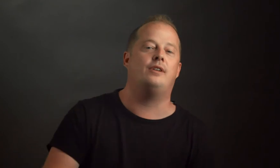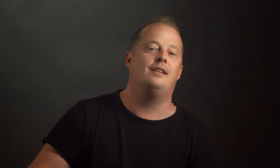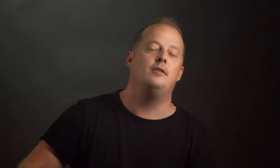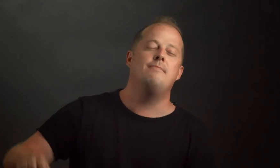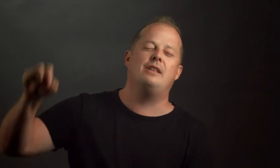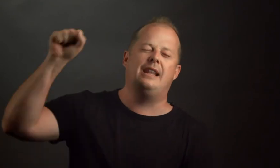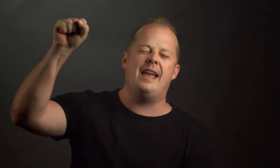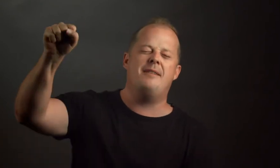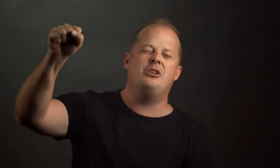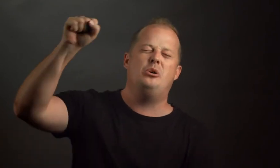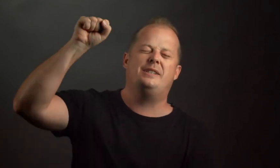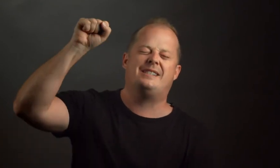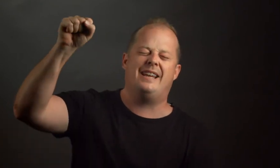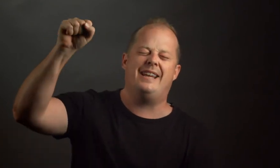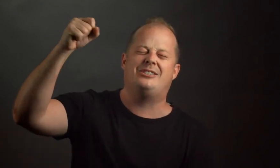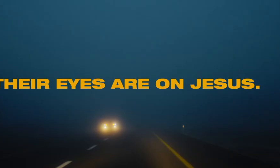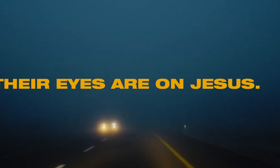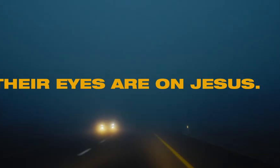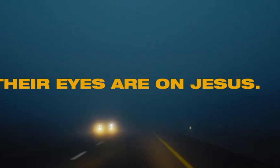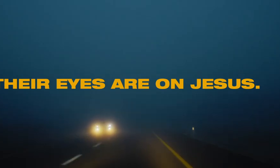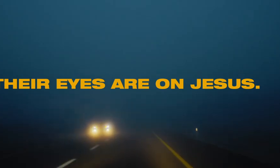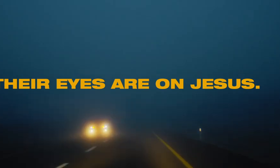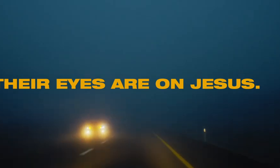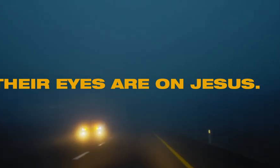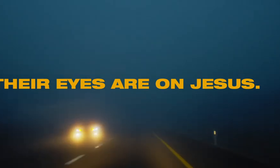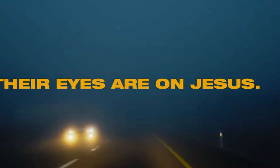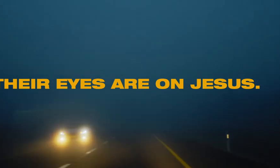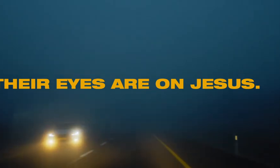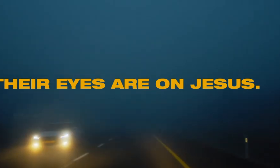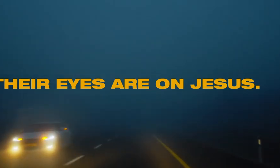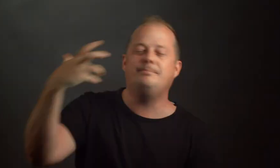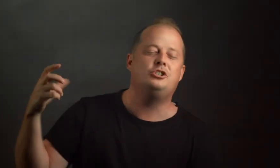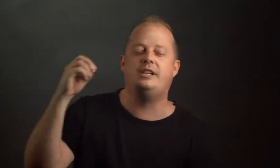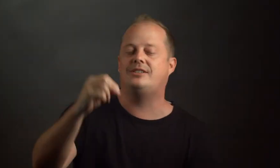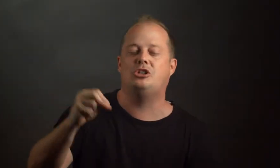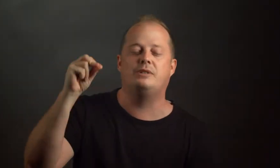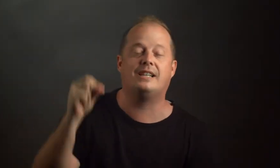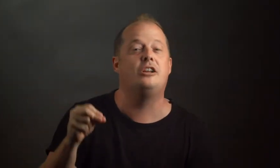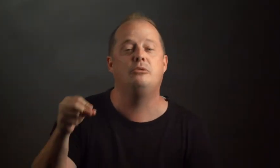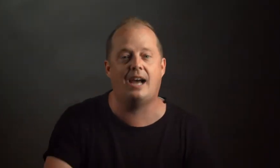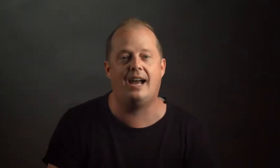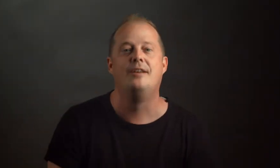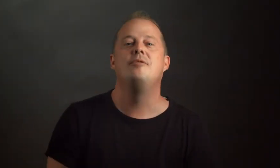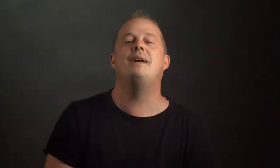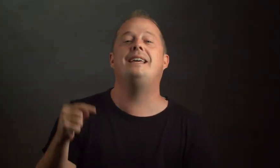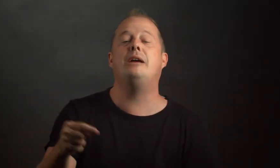may the lamb who was slain so their eyes are on jesus may the lamb jesus who was slain who died may he